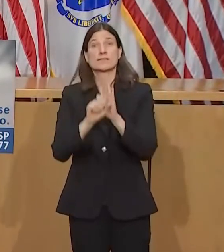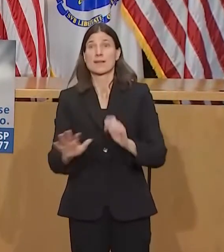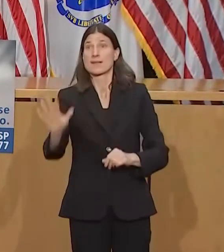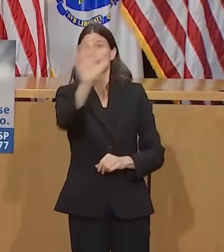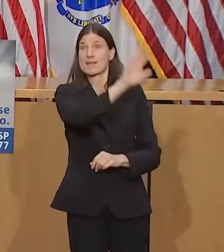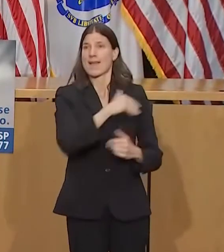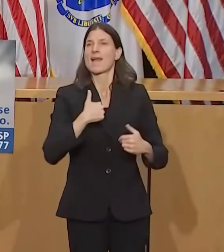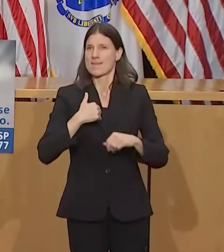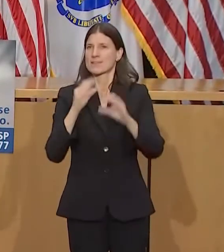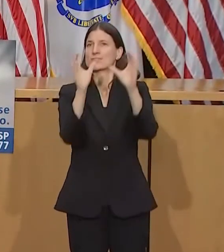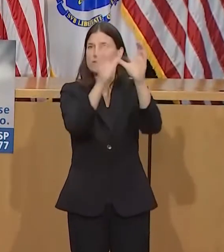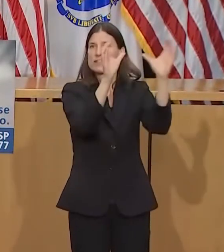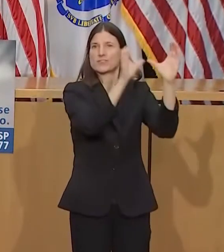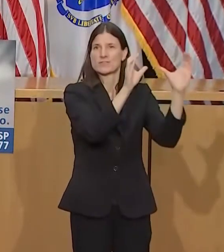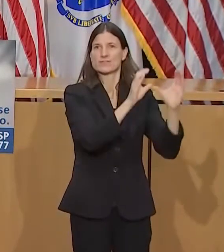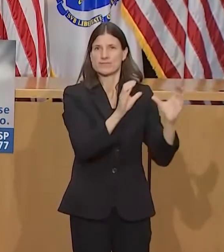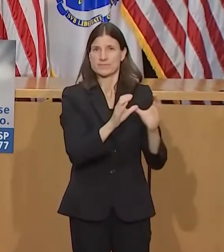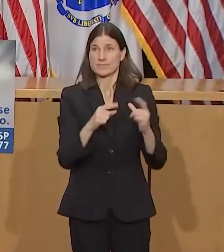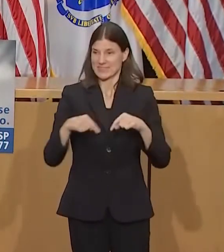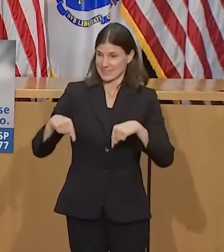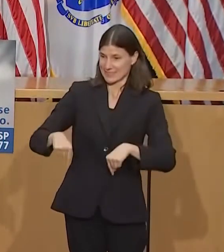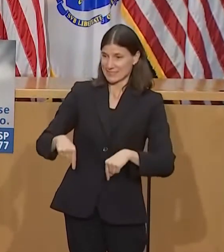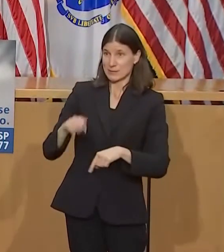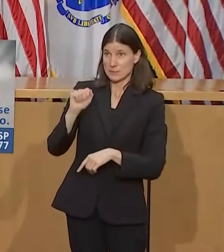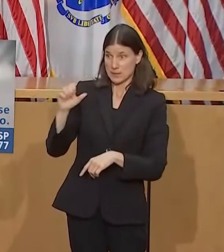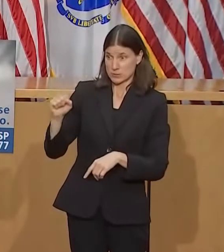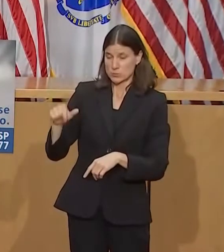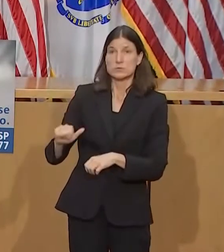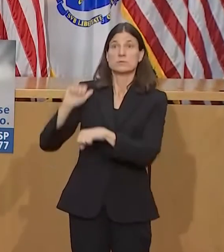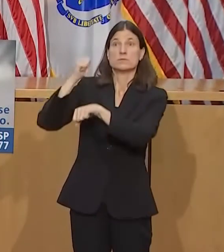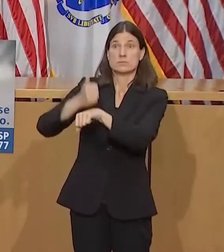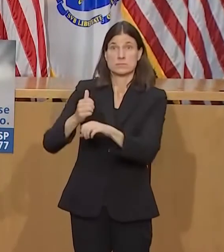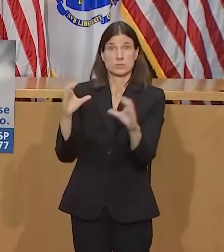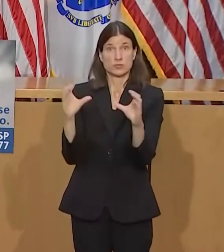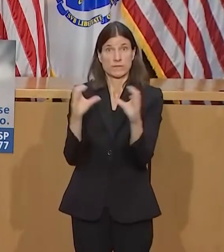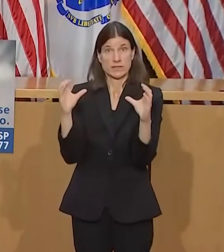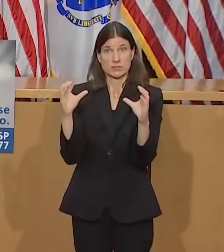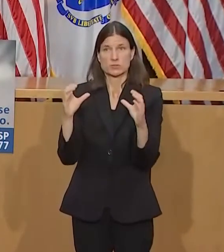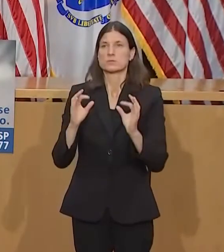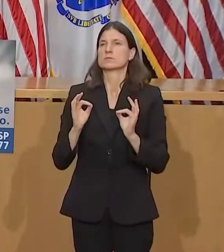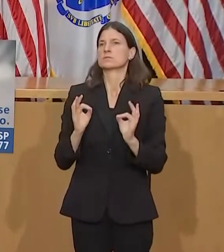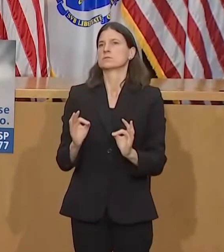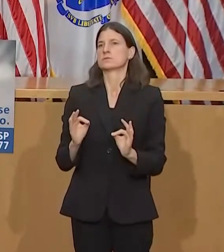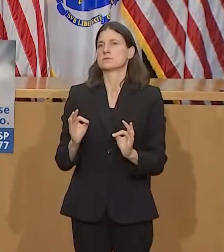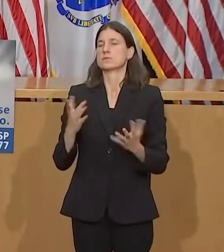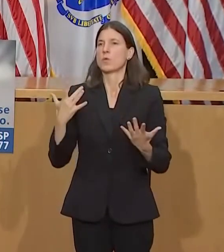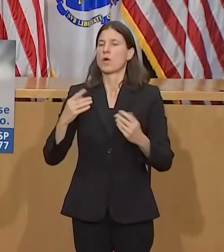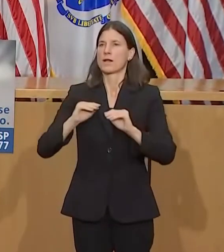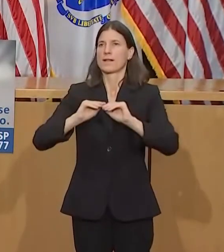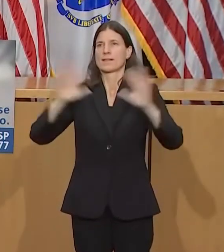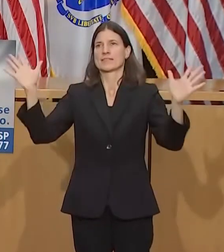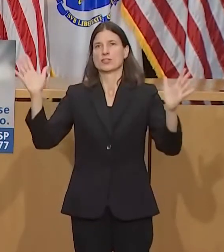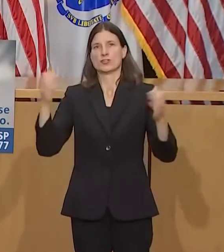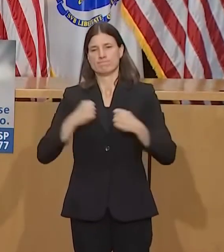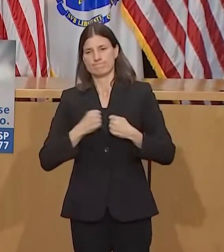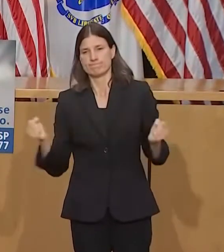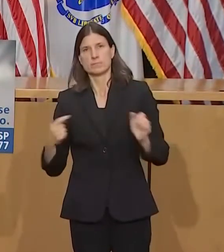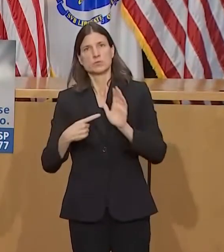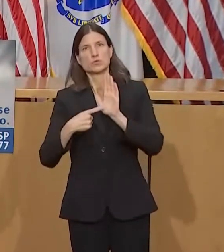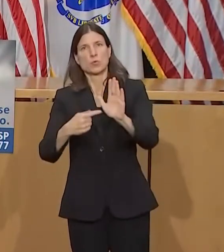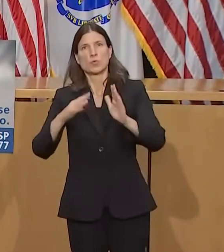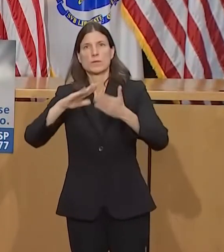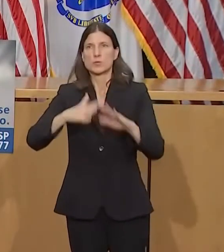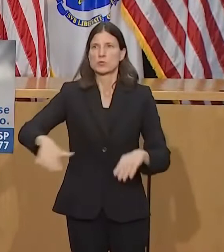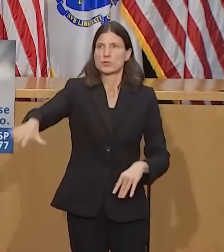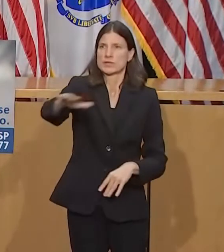more modern, more transparent, and more accountable system for law enforcement training. It will ensure that men and women who cannot live